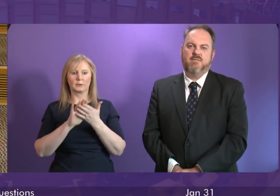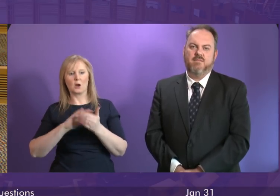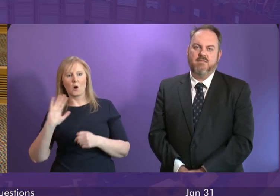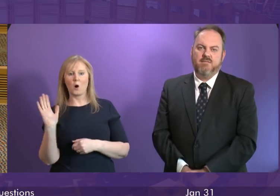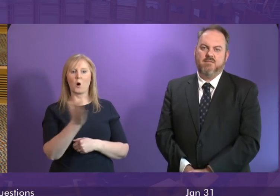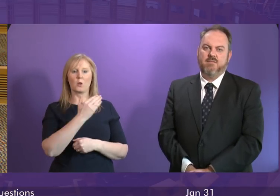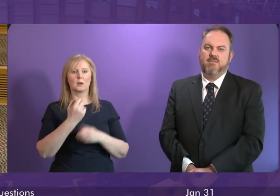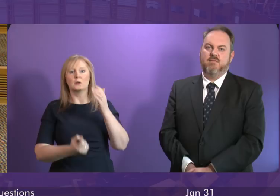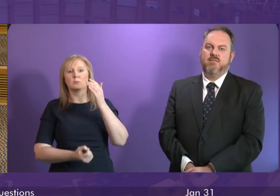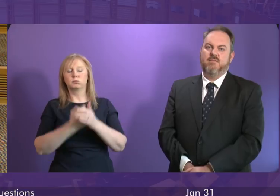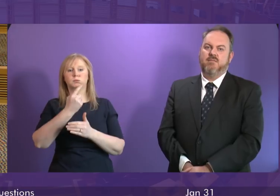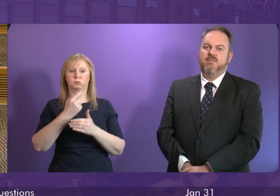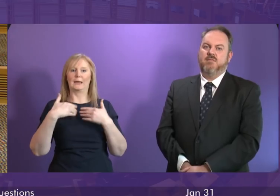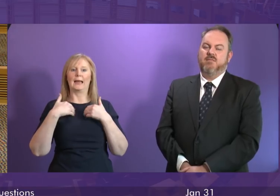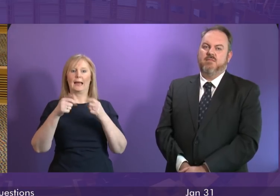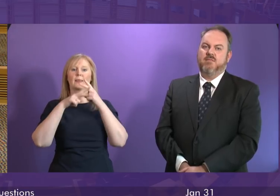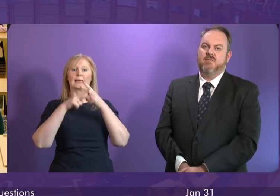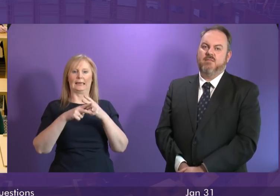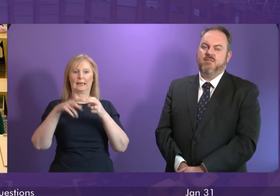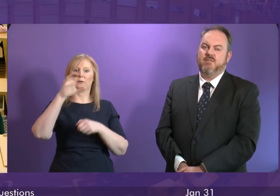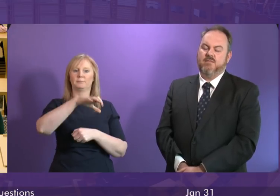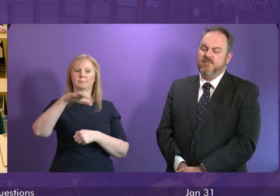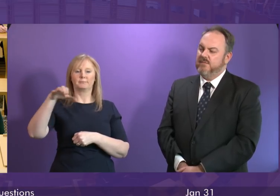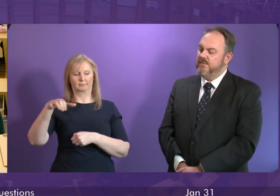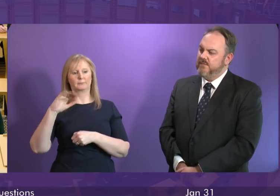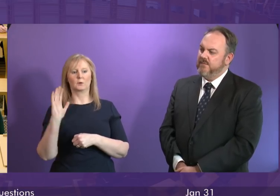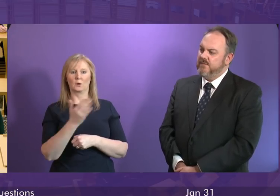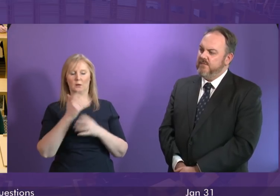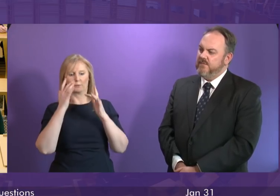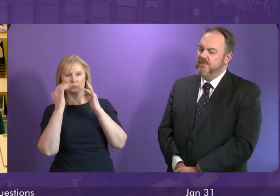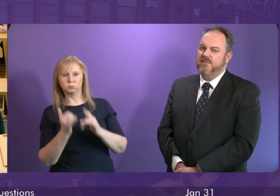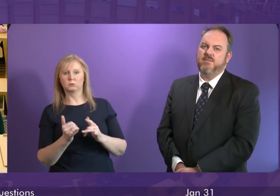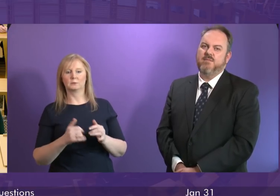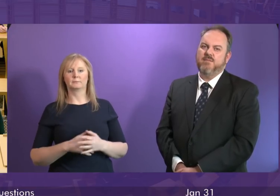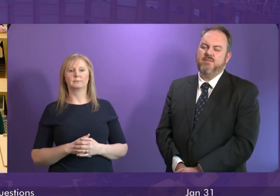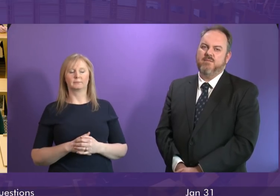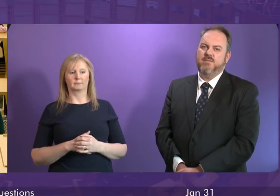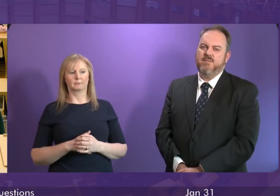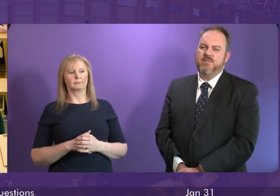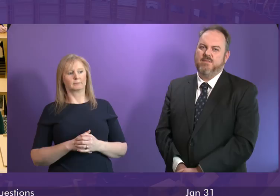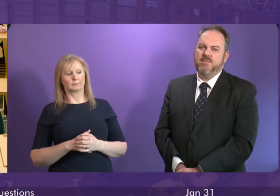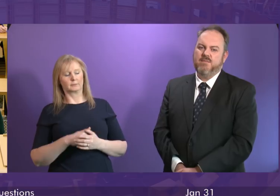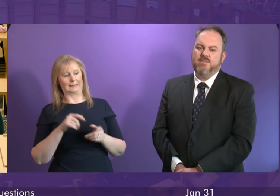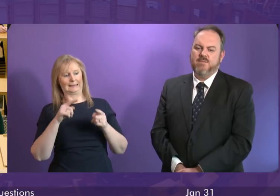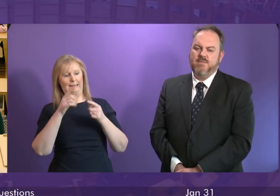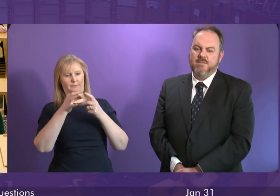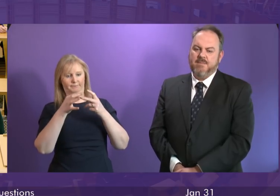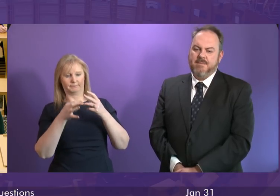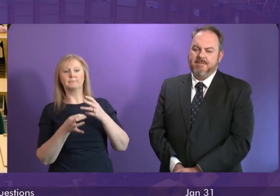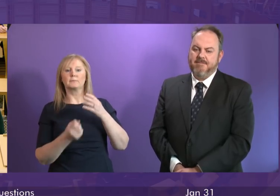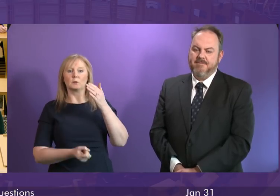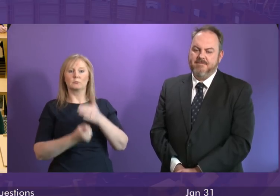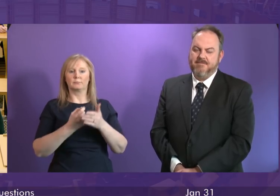incidents in any health care setting. And as I think I said a moment ago, but it is worth repetition, we consider that each of the cases